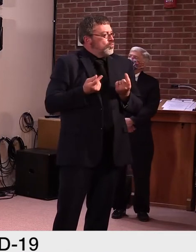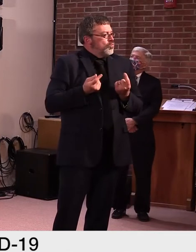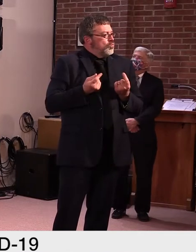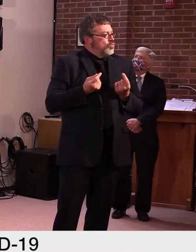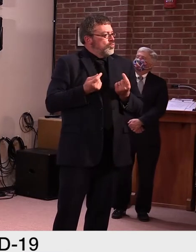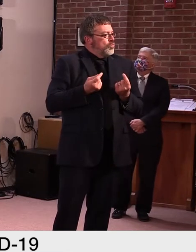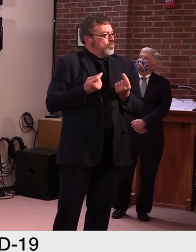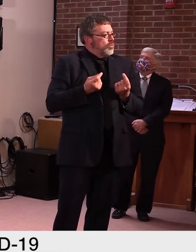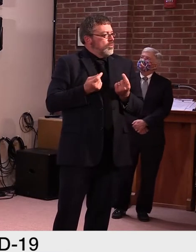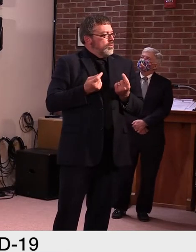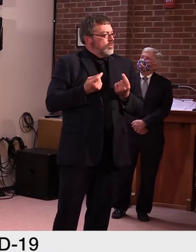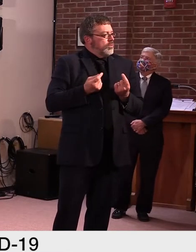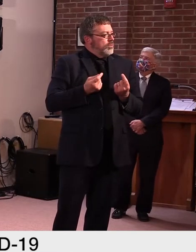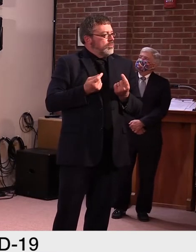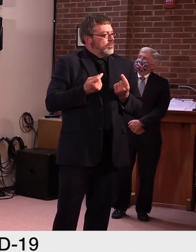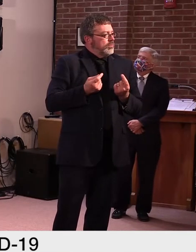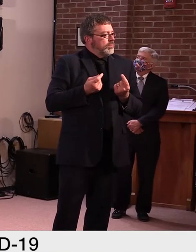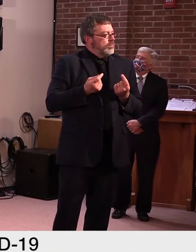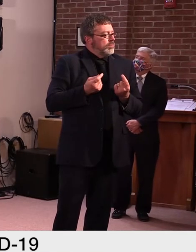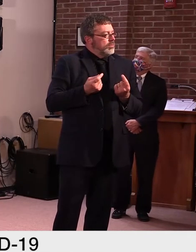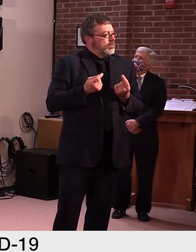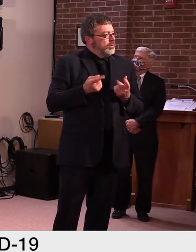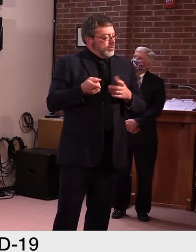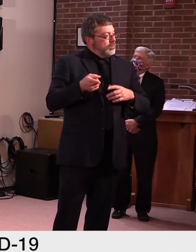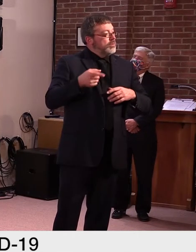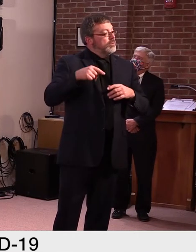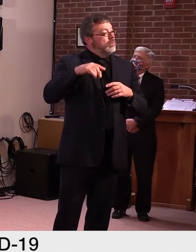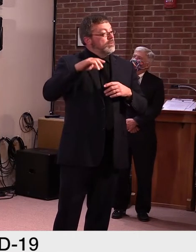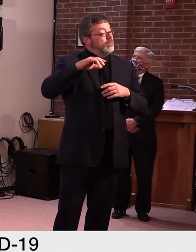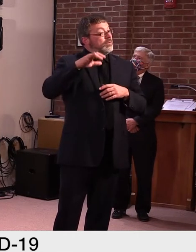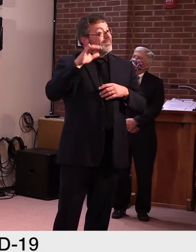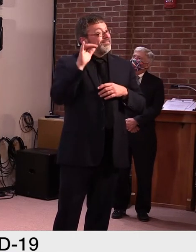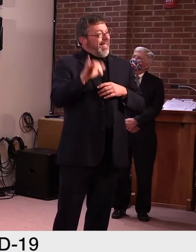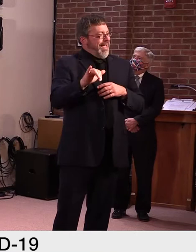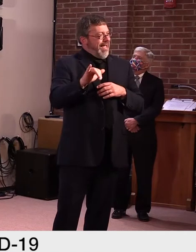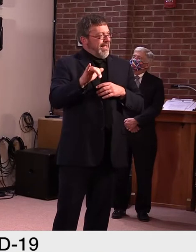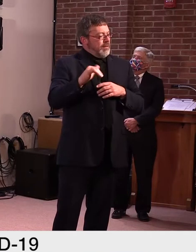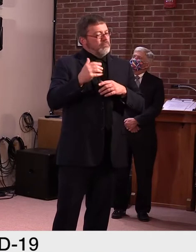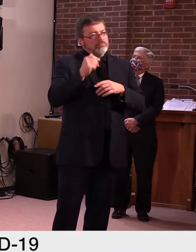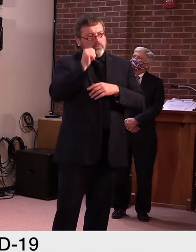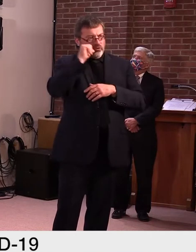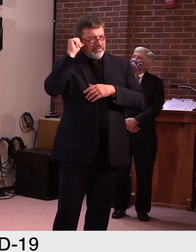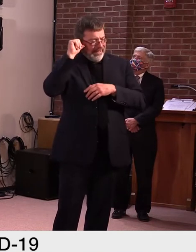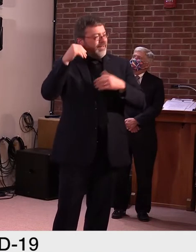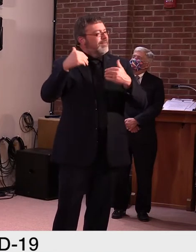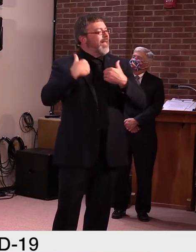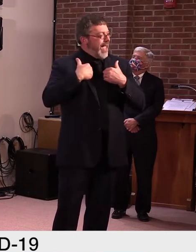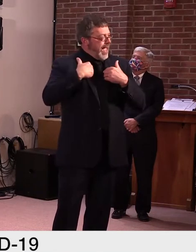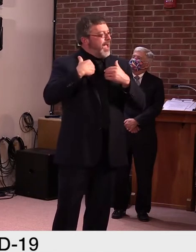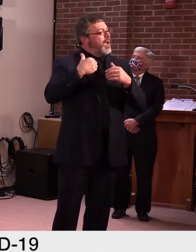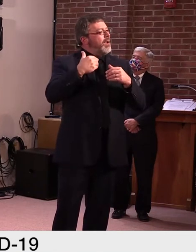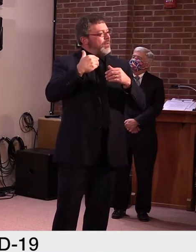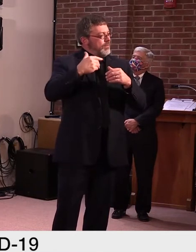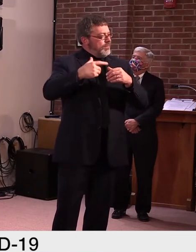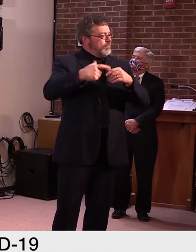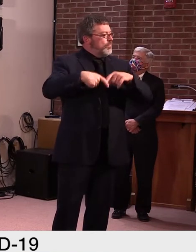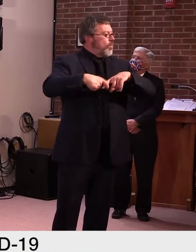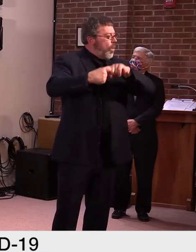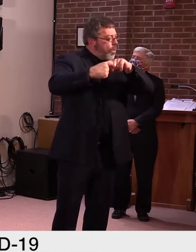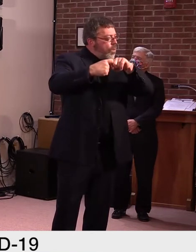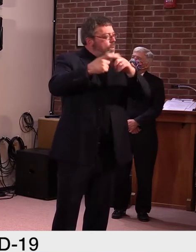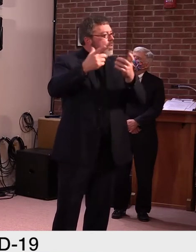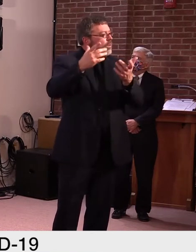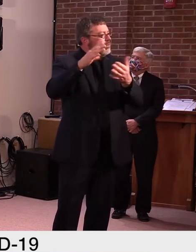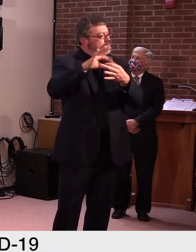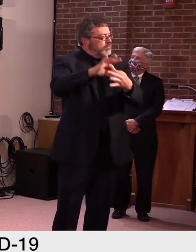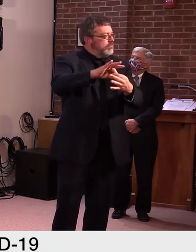hold as we do a legal analysis. There was, as we discussed, there was, uh, an event that, uh, raised some concerns